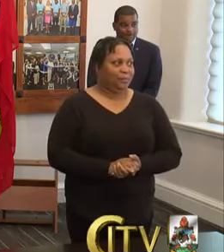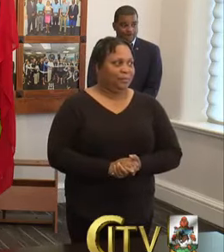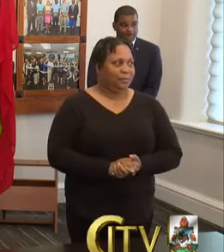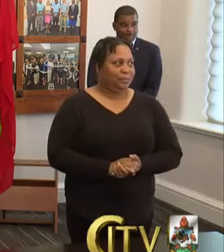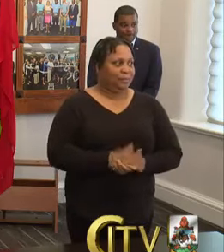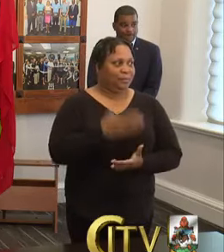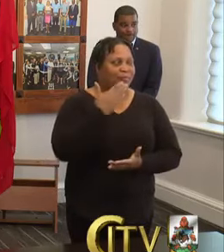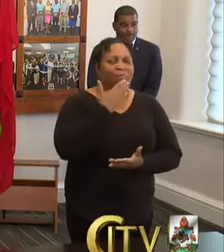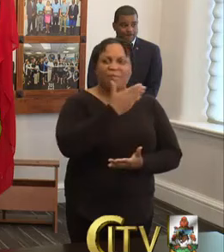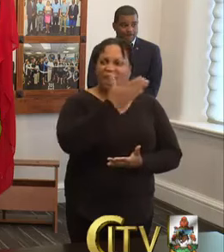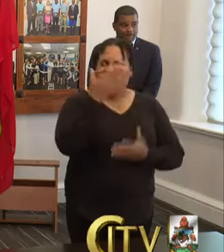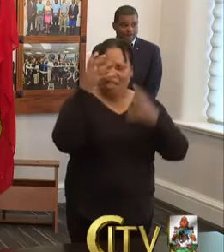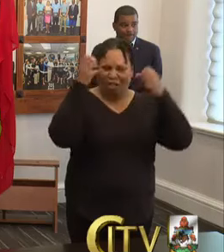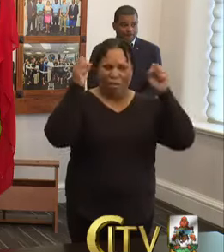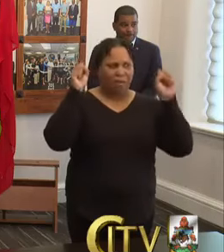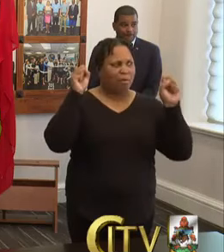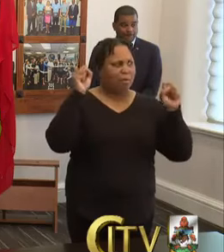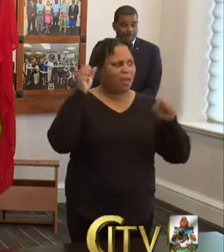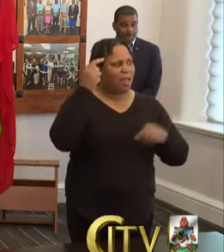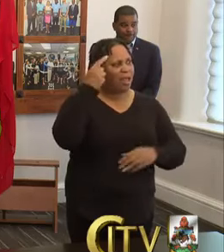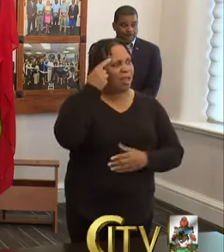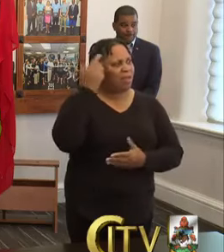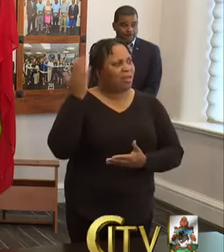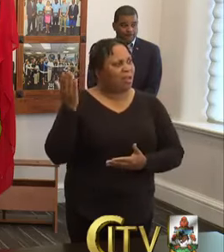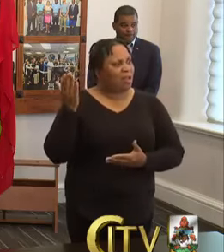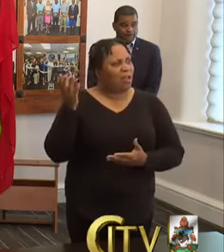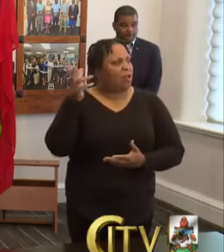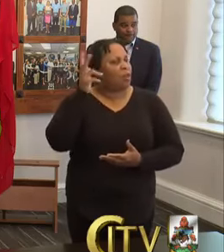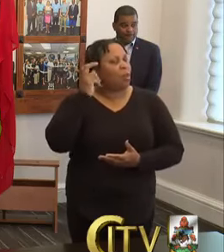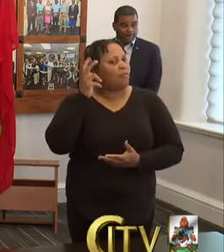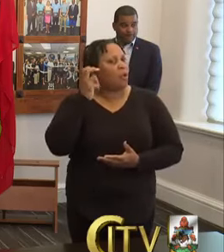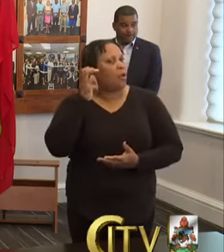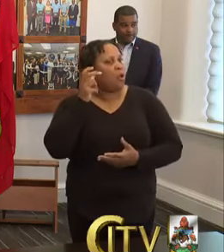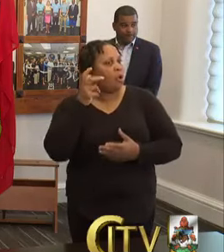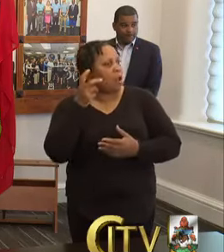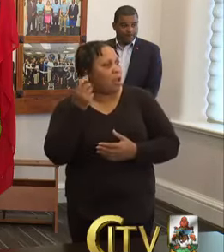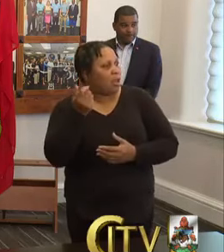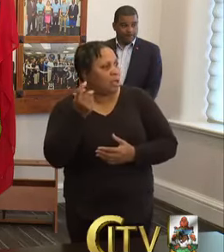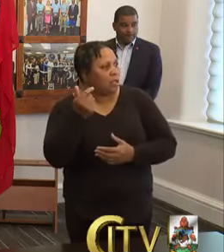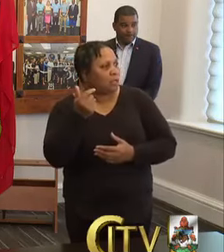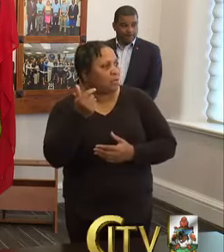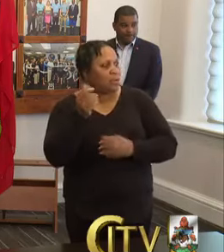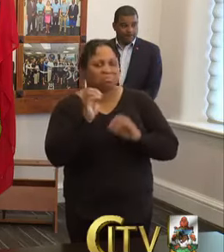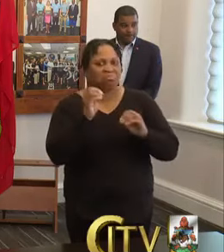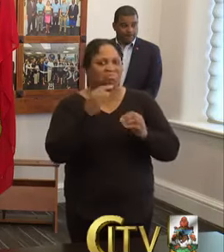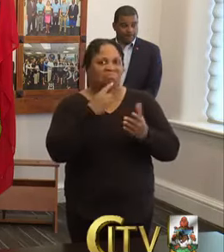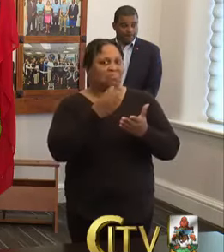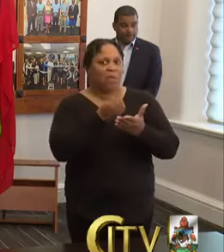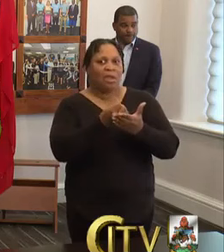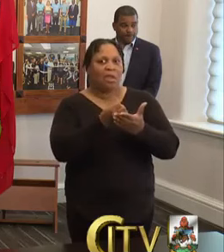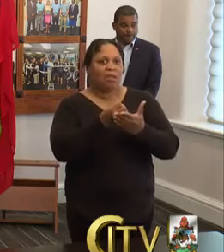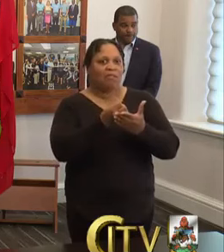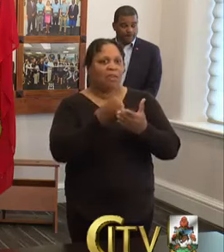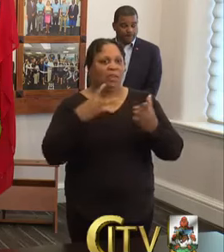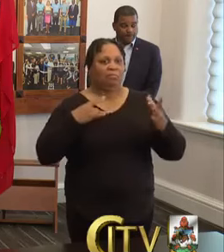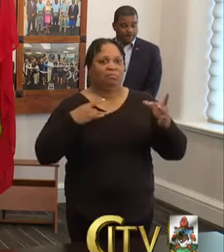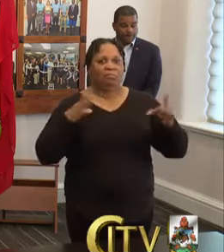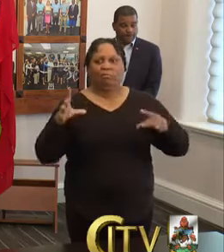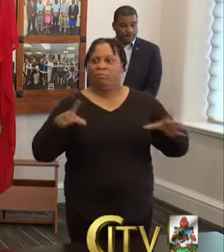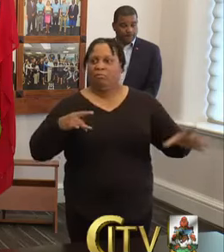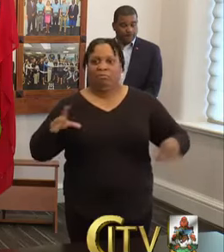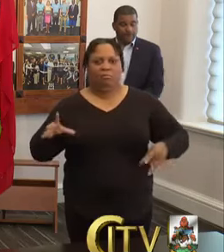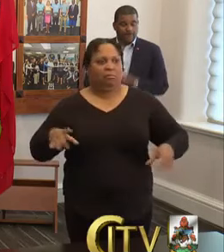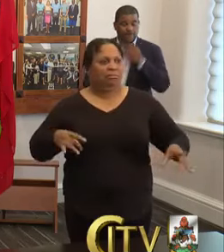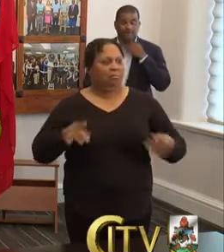Thank you, Premier, I think probably. We've heard a little bit about, so far there's no evidence of community spread with regards